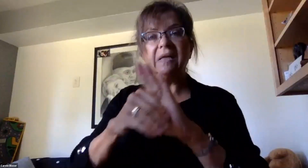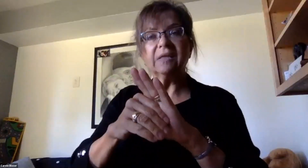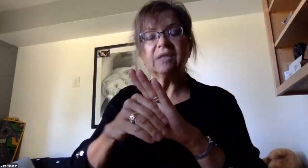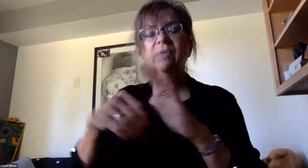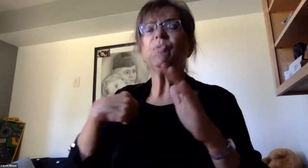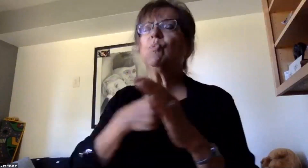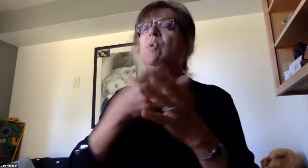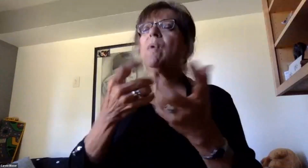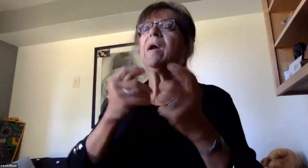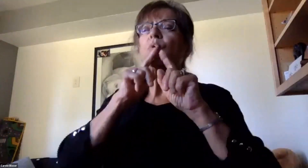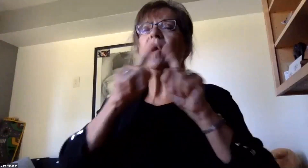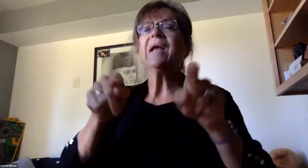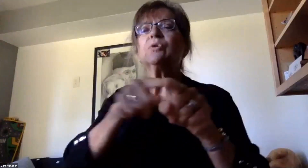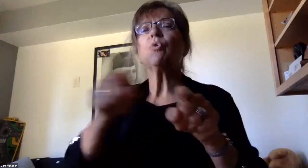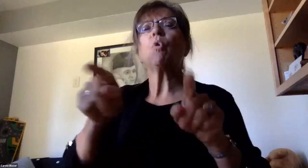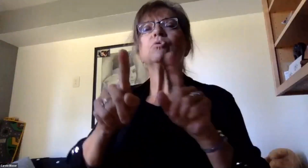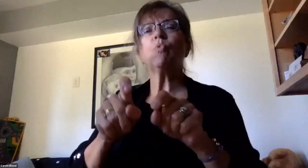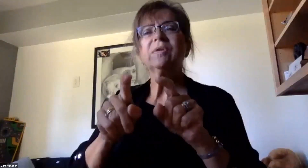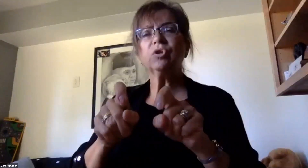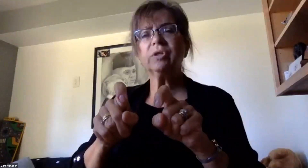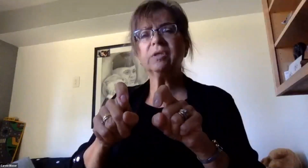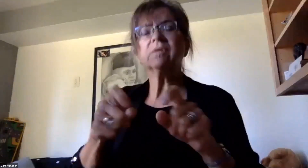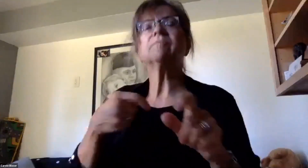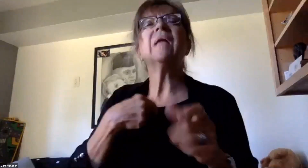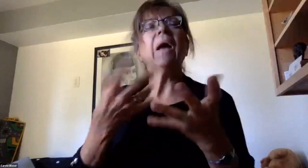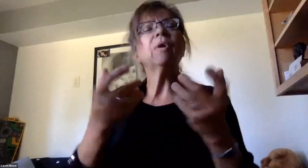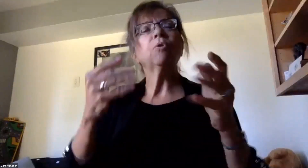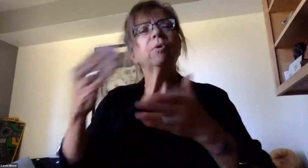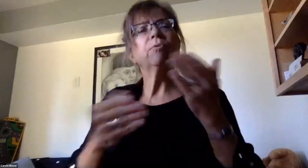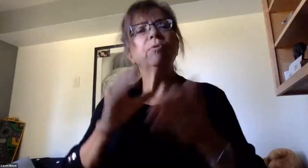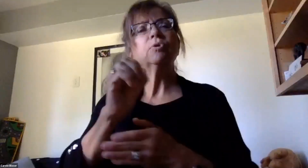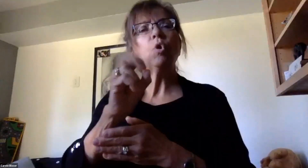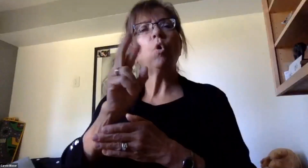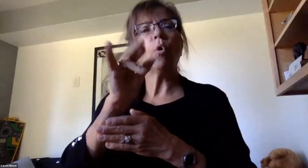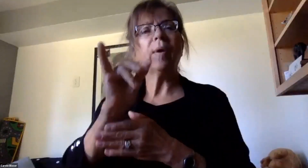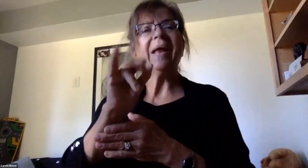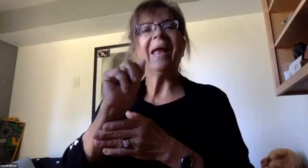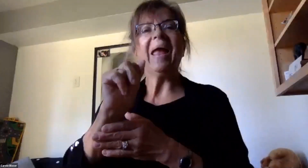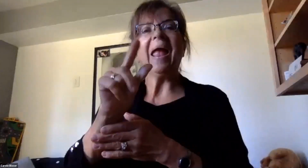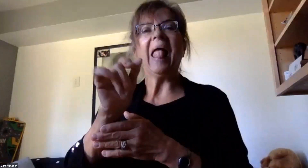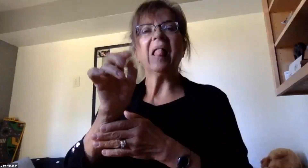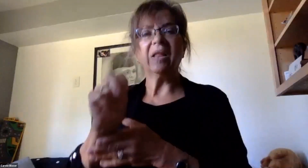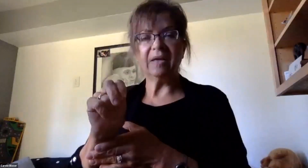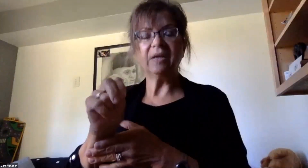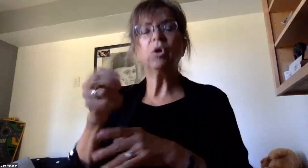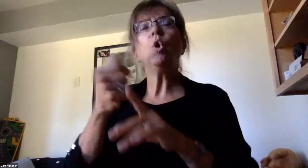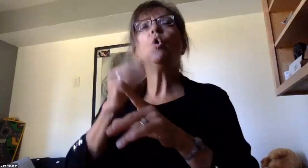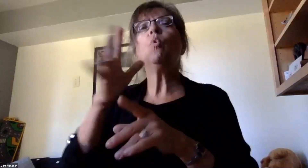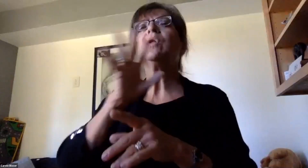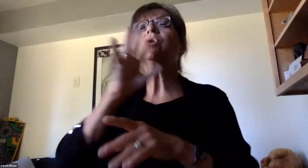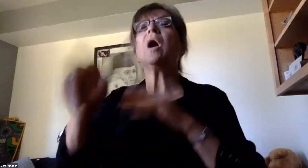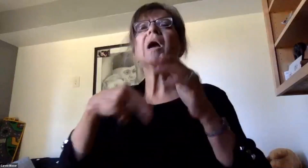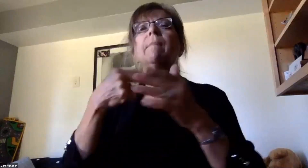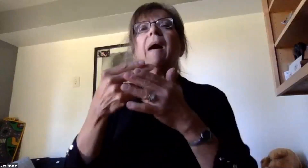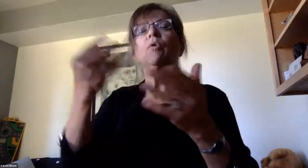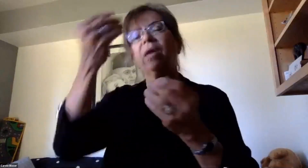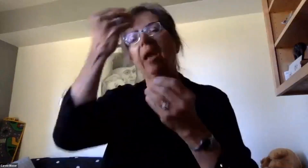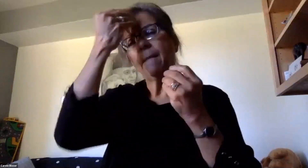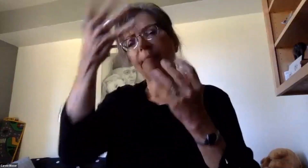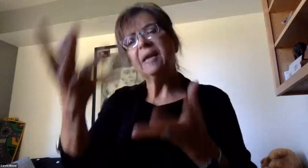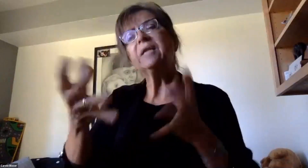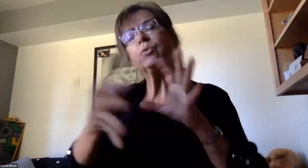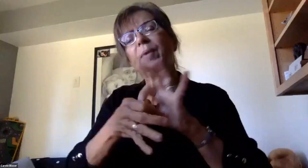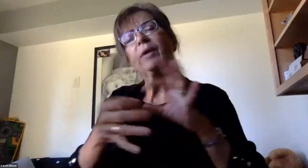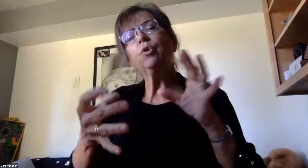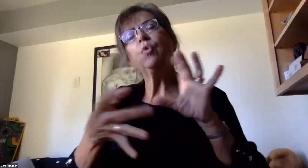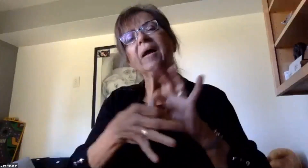wanted to answer some of those questions. I would like to introduce Corey Allen, who will run through some of the important updates regarding our connectivity and our